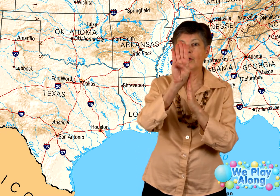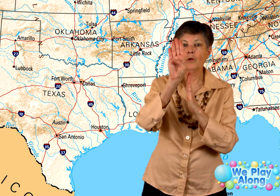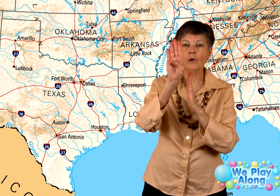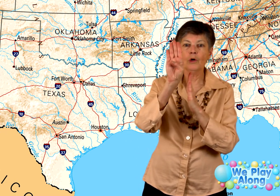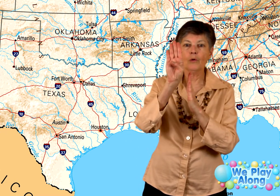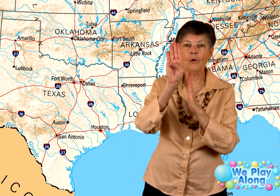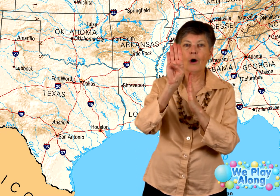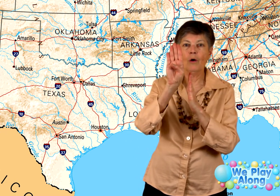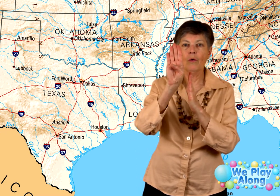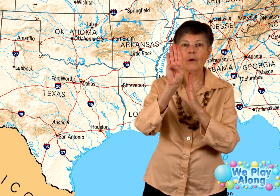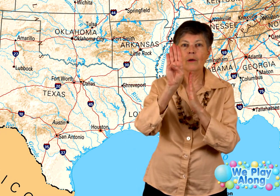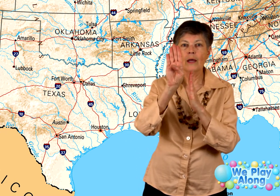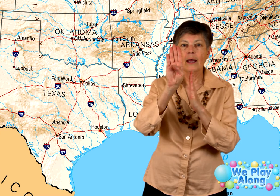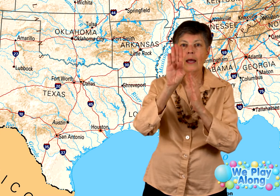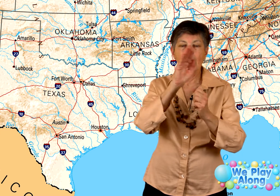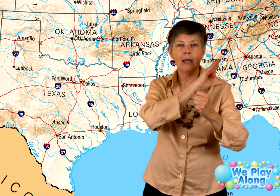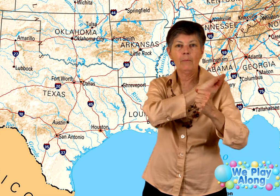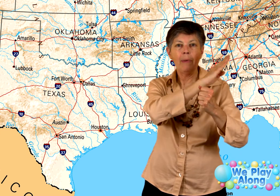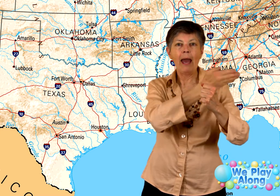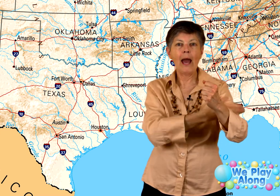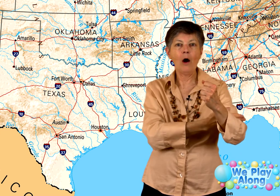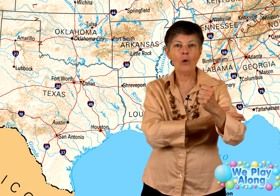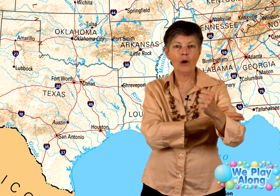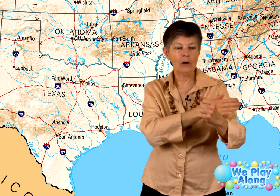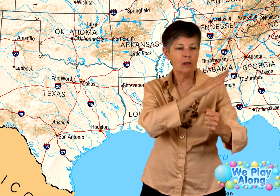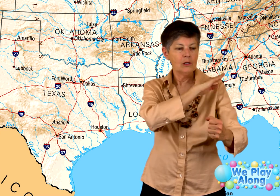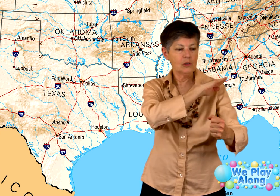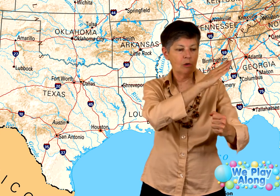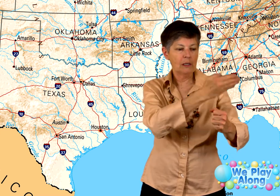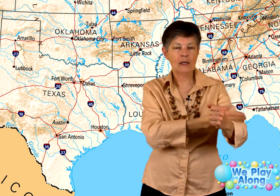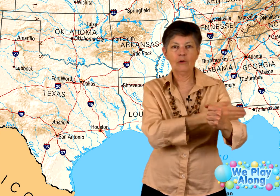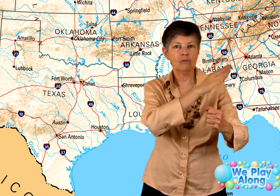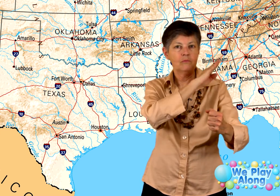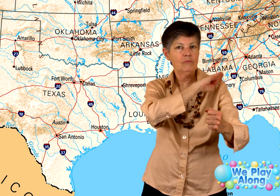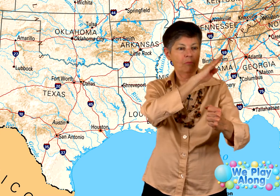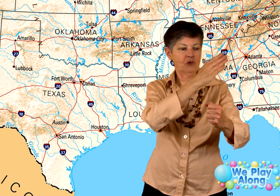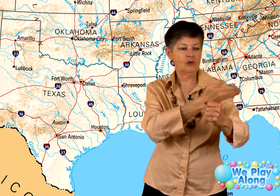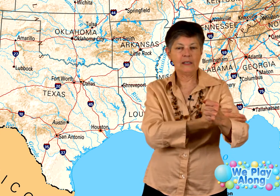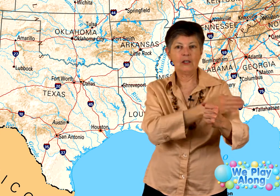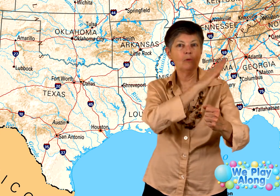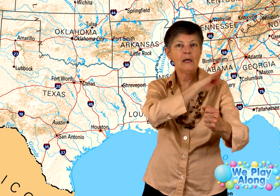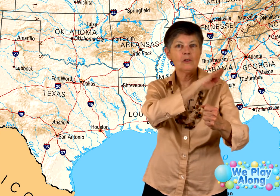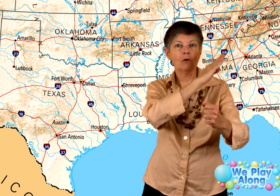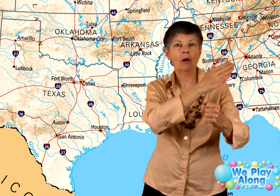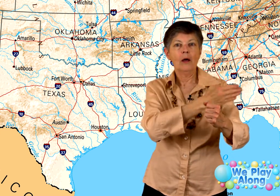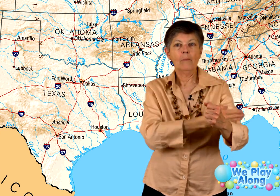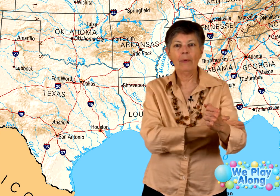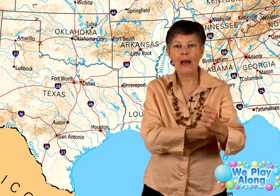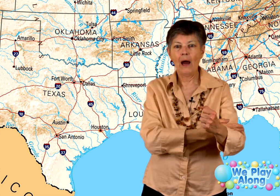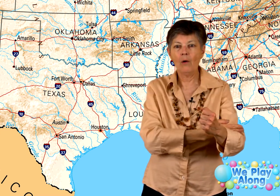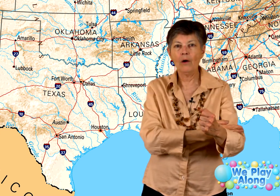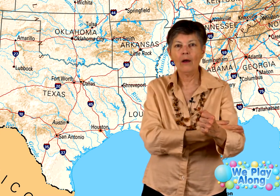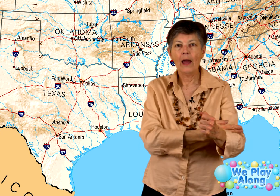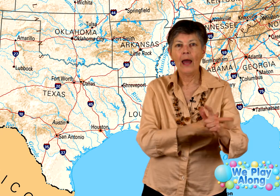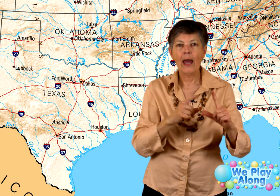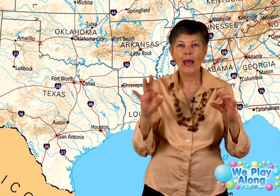you will grow in power. So like you're tracing your muscle. Power and